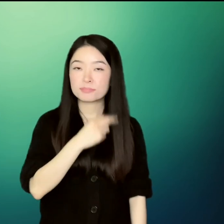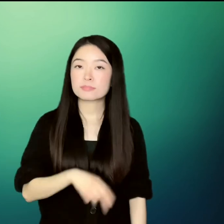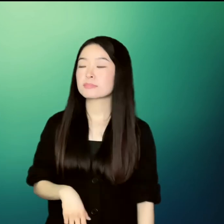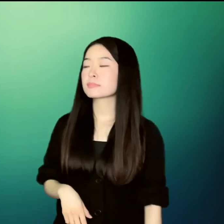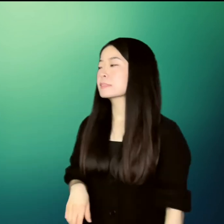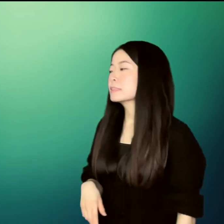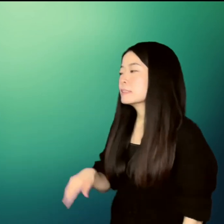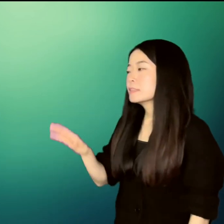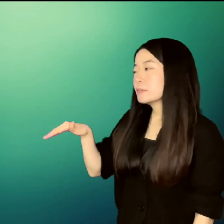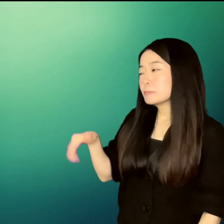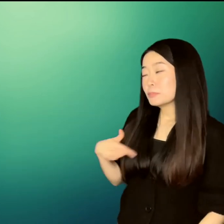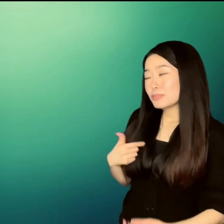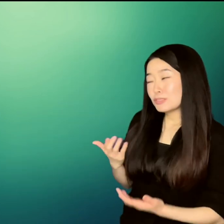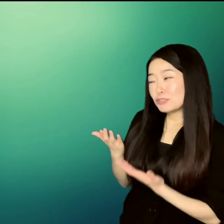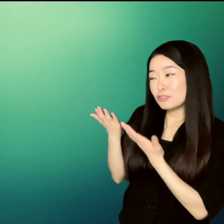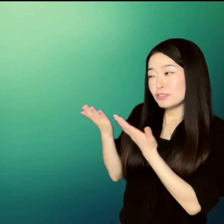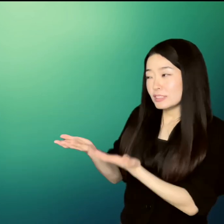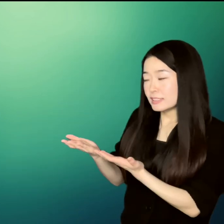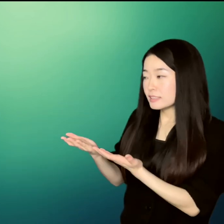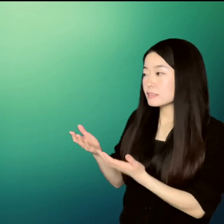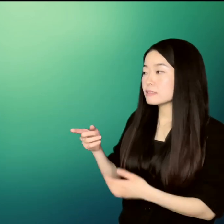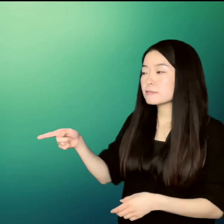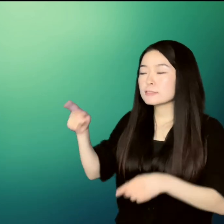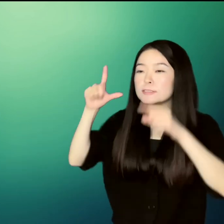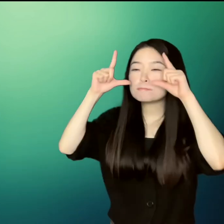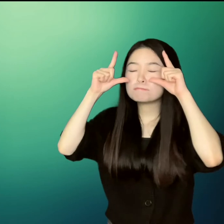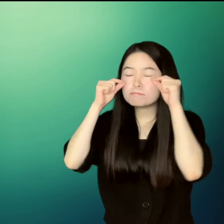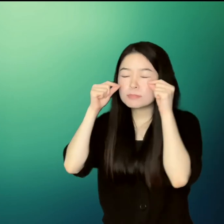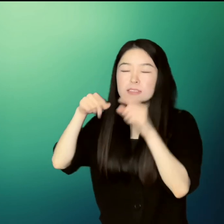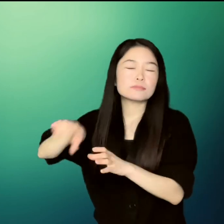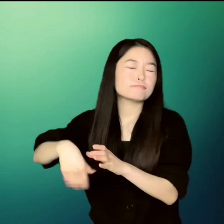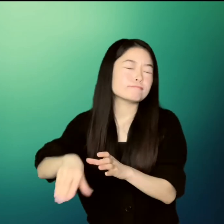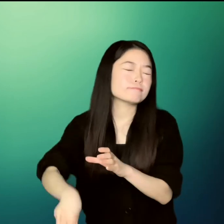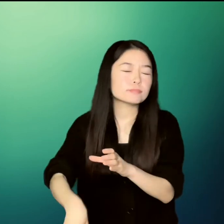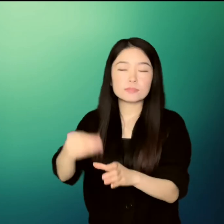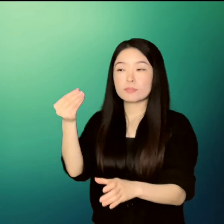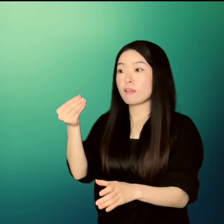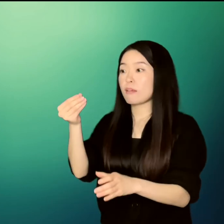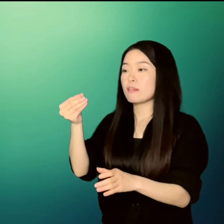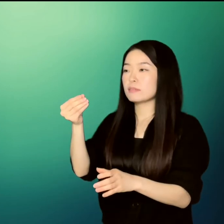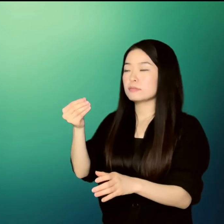Maybe you should close your eyes and draw a name, Rosie suggested.